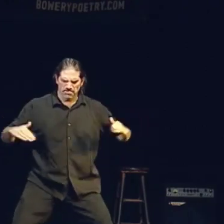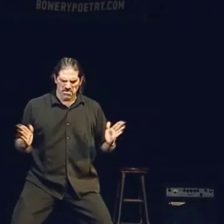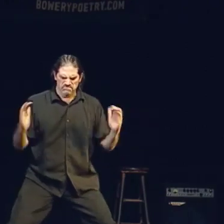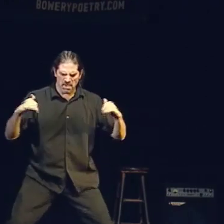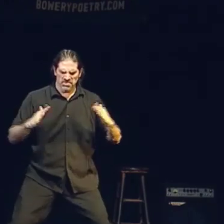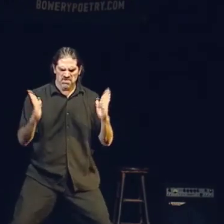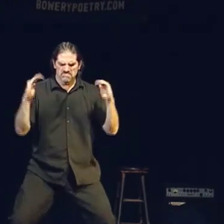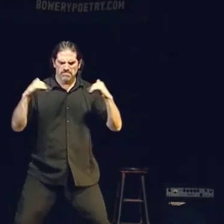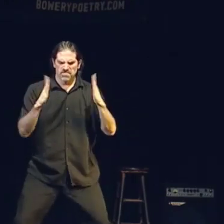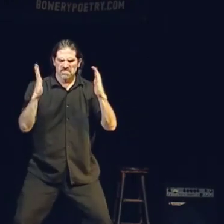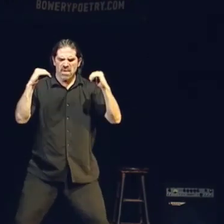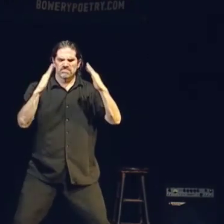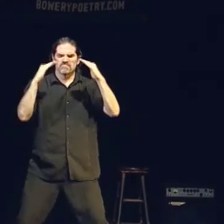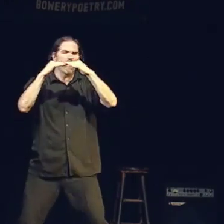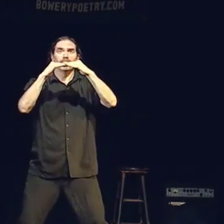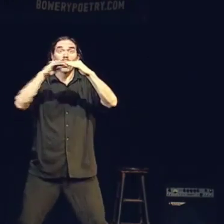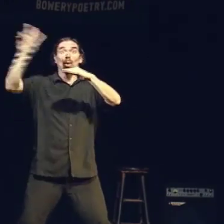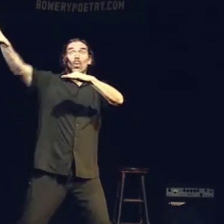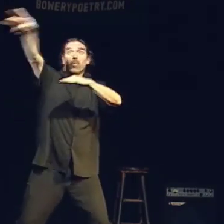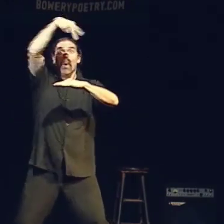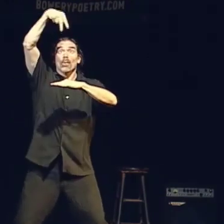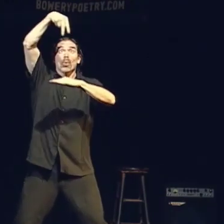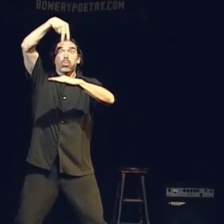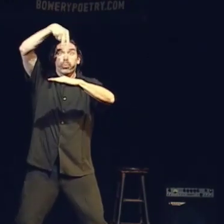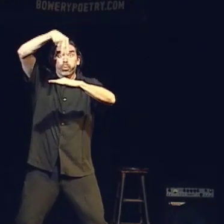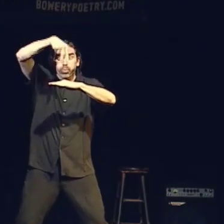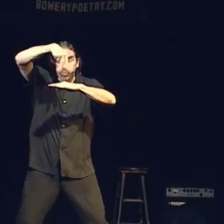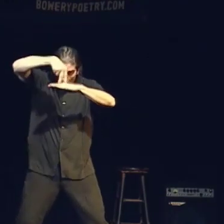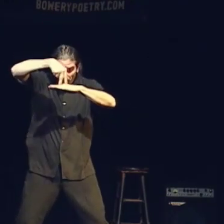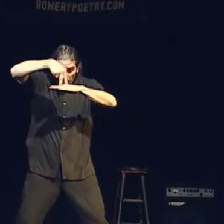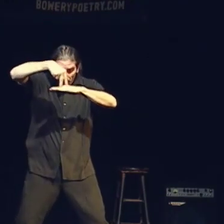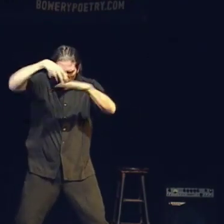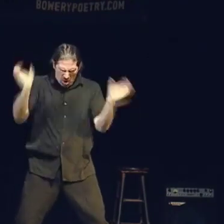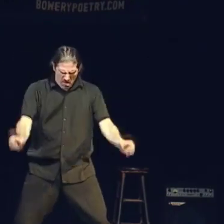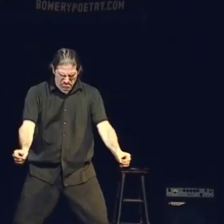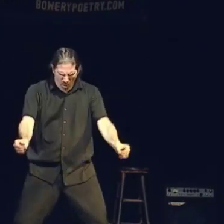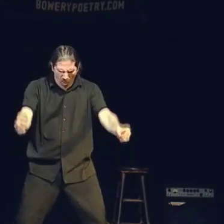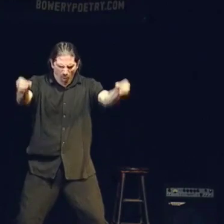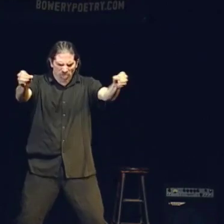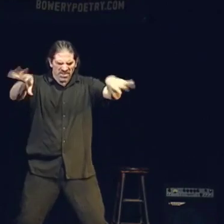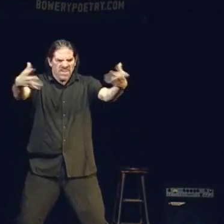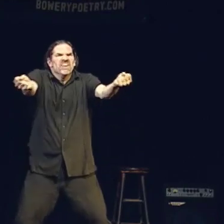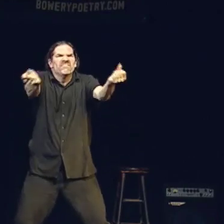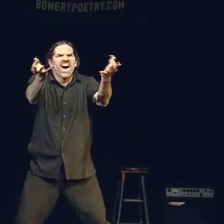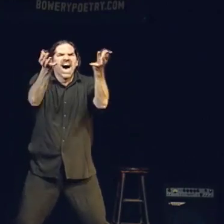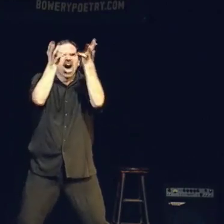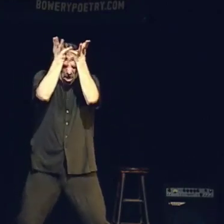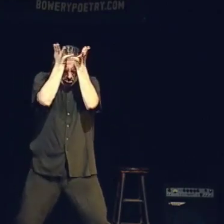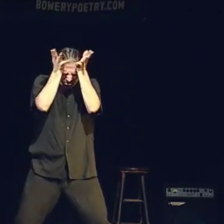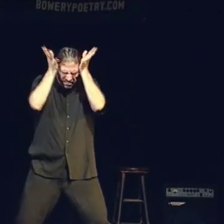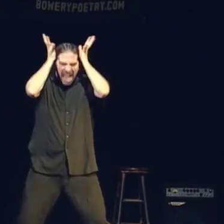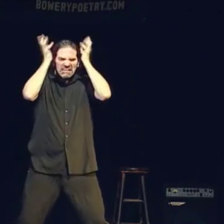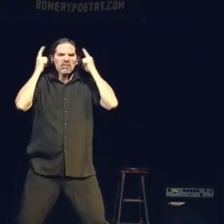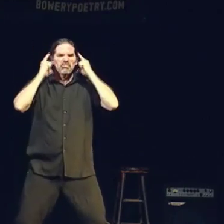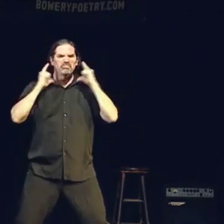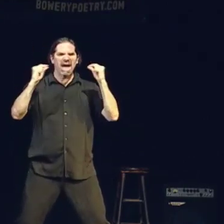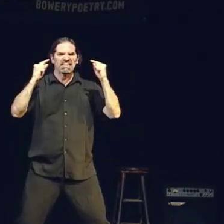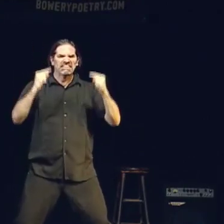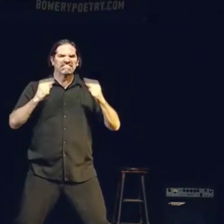And at the top, standing. Amongst poles of flames reflect the Mayan